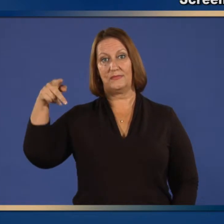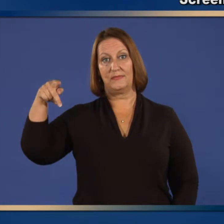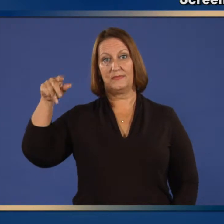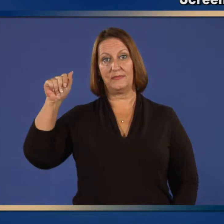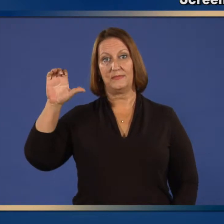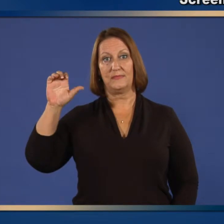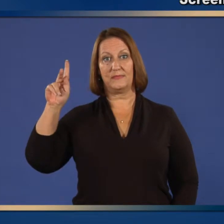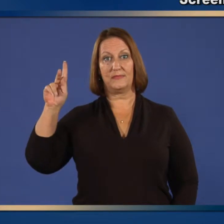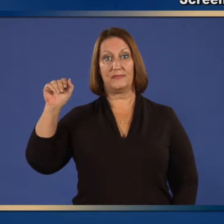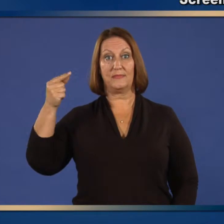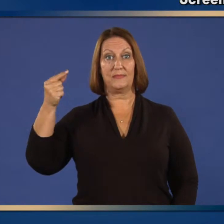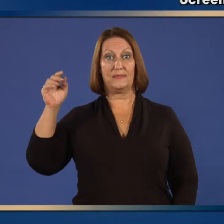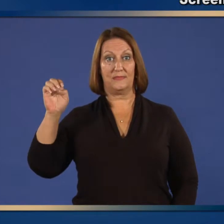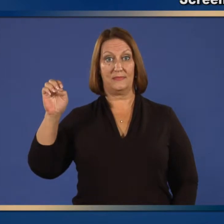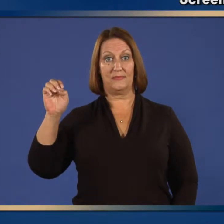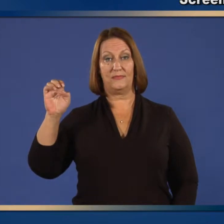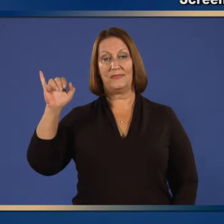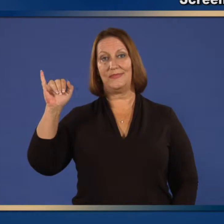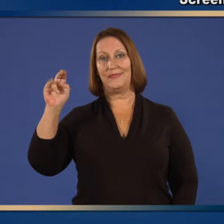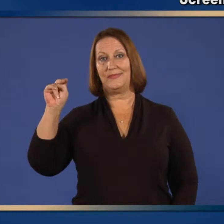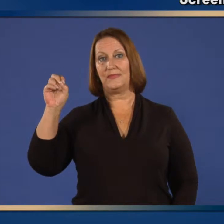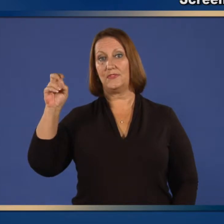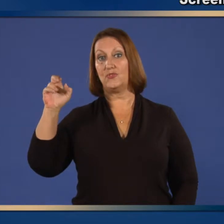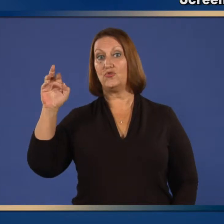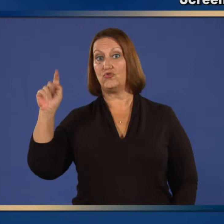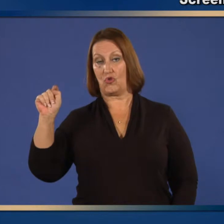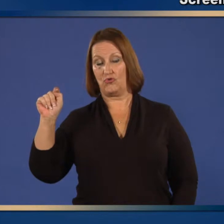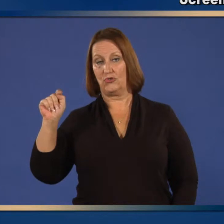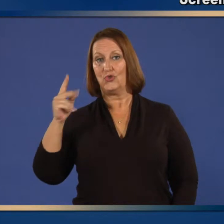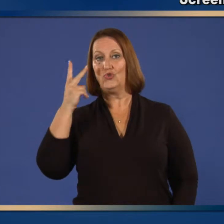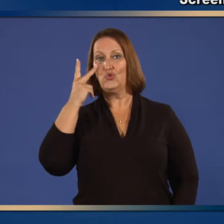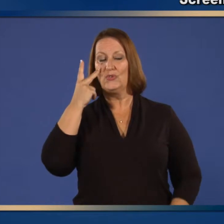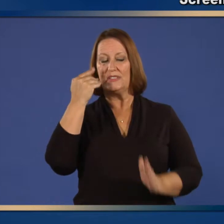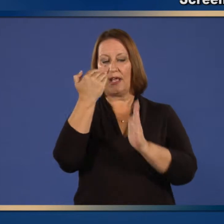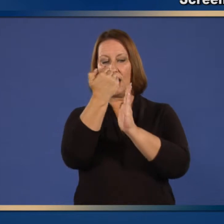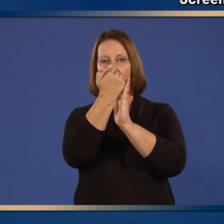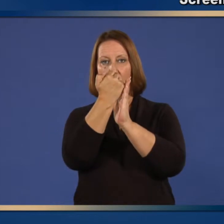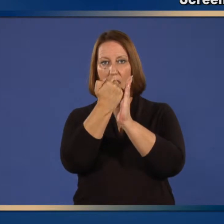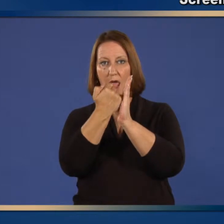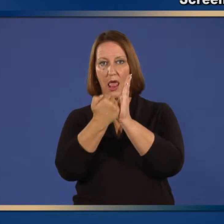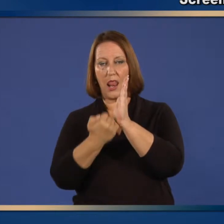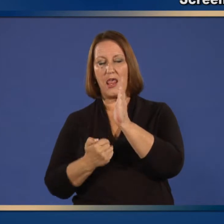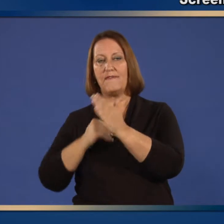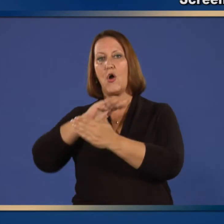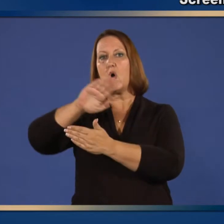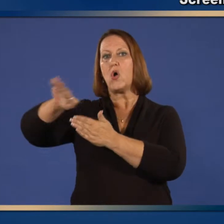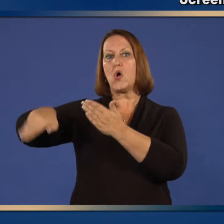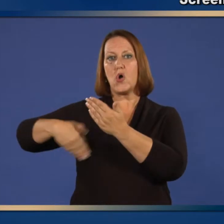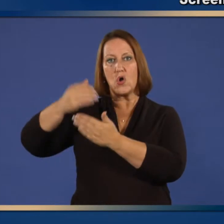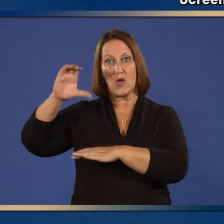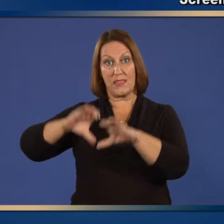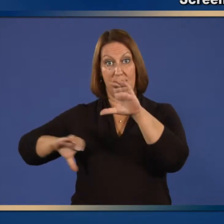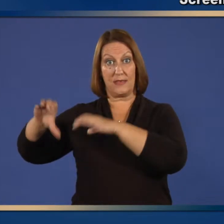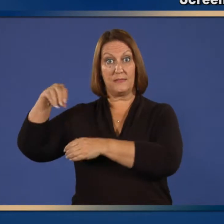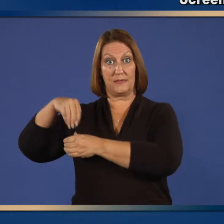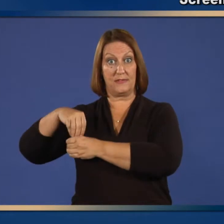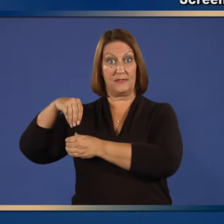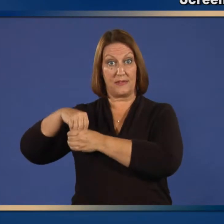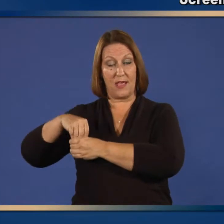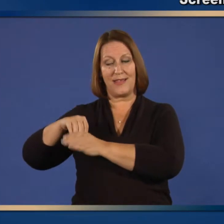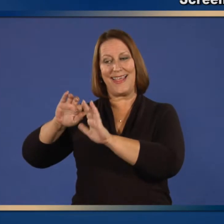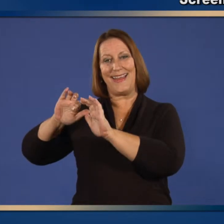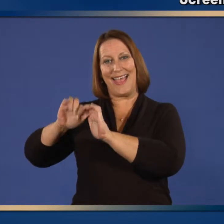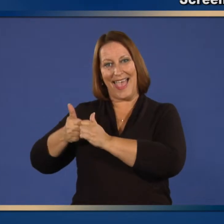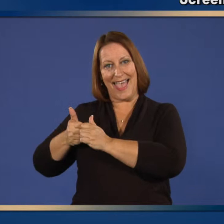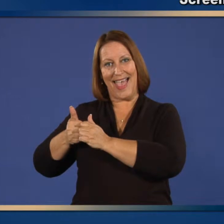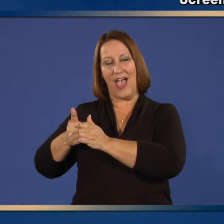Package inserts for a list of vaccine components, such as excipients and culture media,